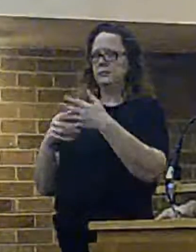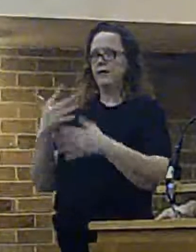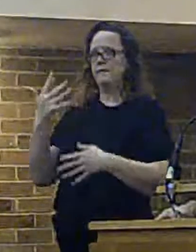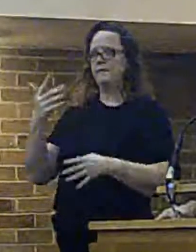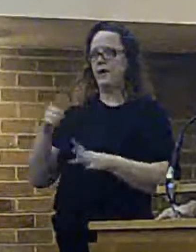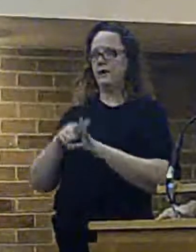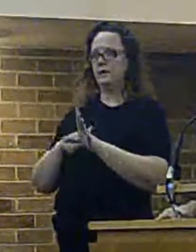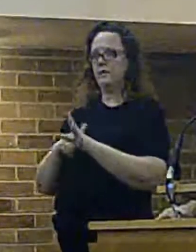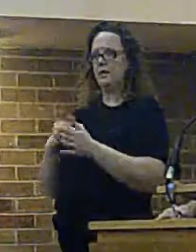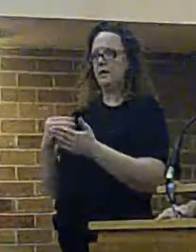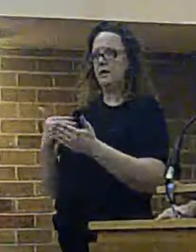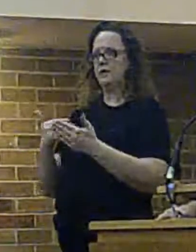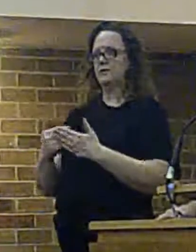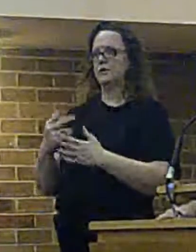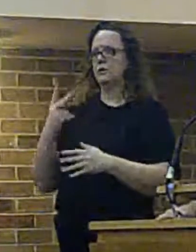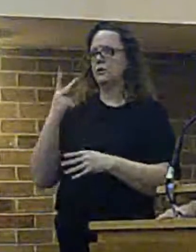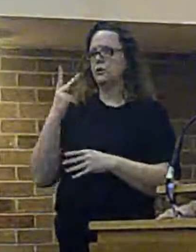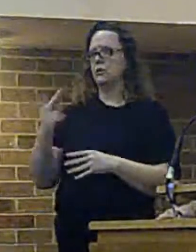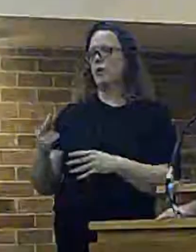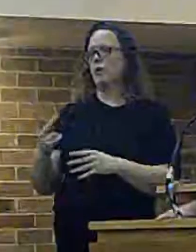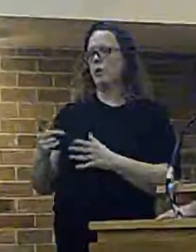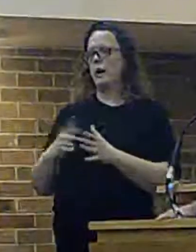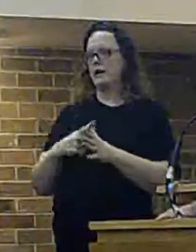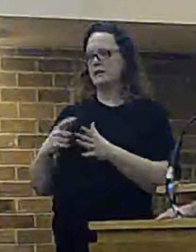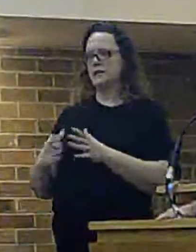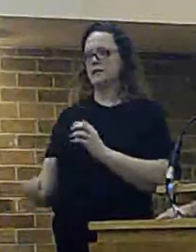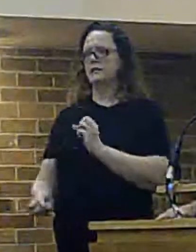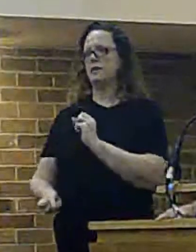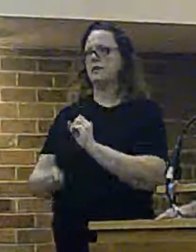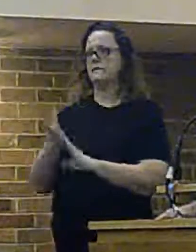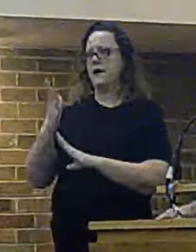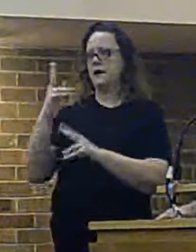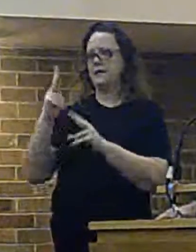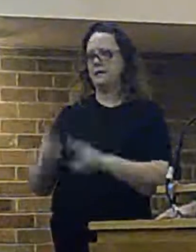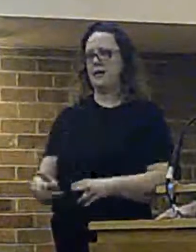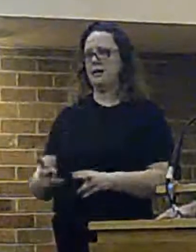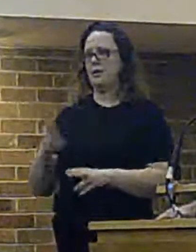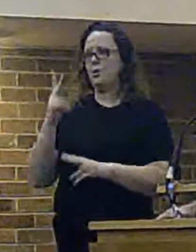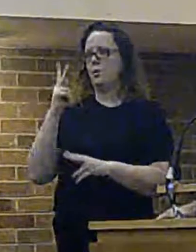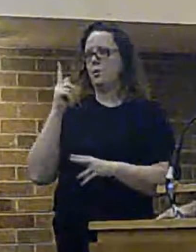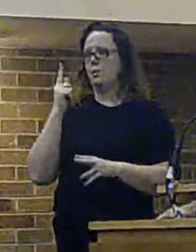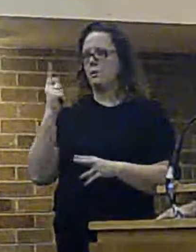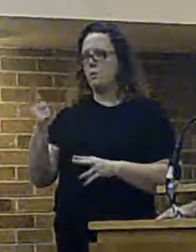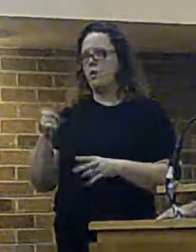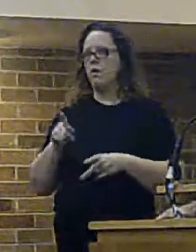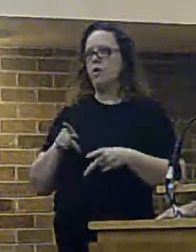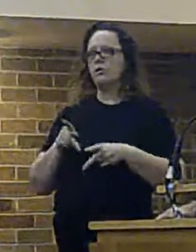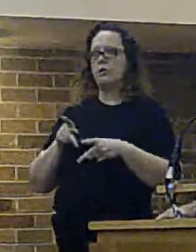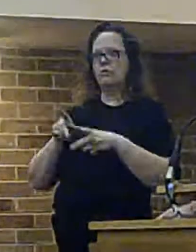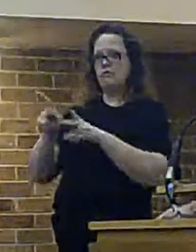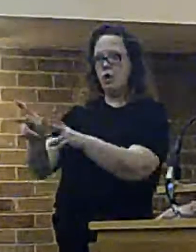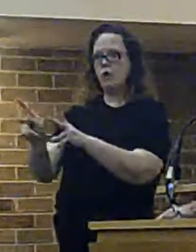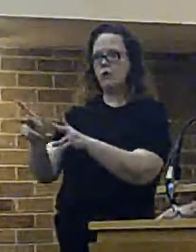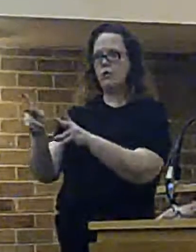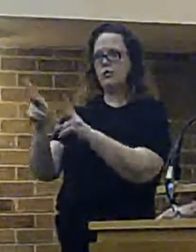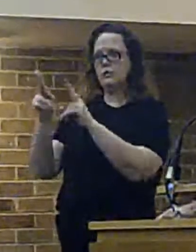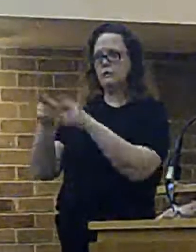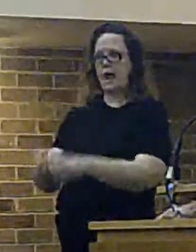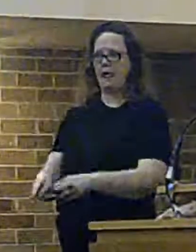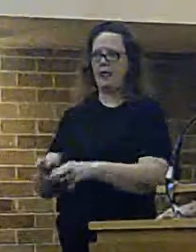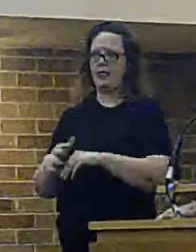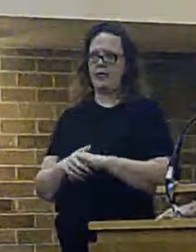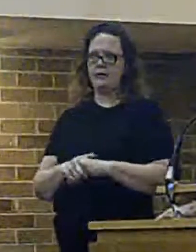period, there's been two accidental fire deaths, one road traffic collision fatality on Upton's area, along with six other fatalities